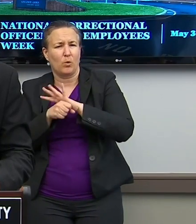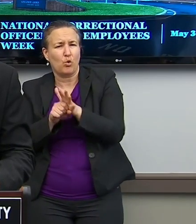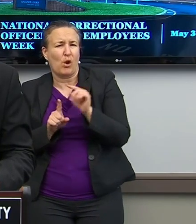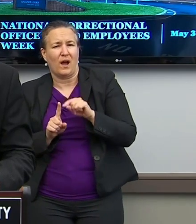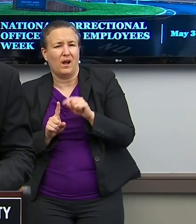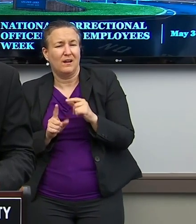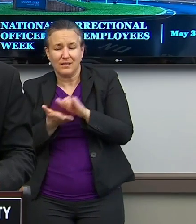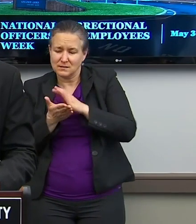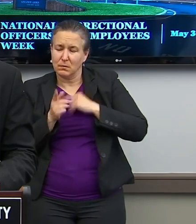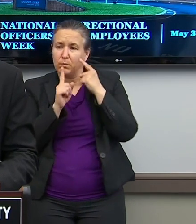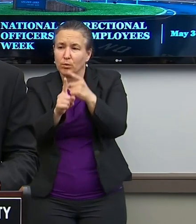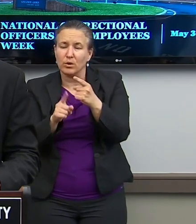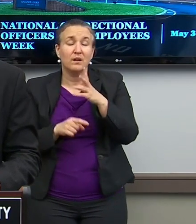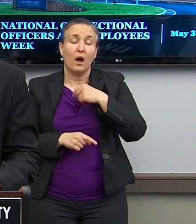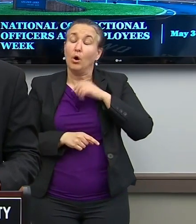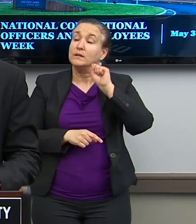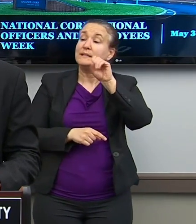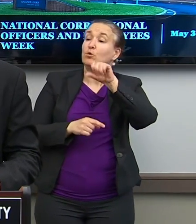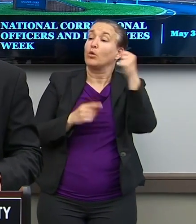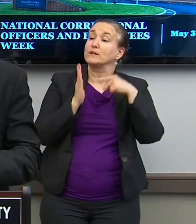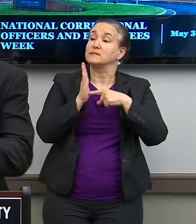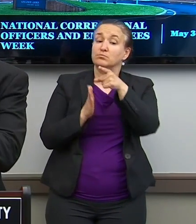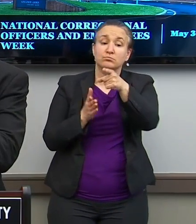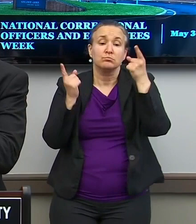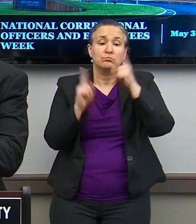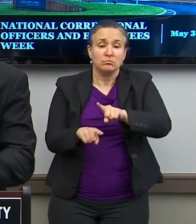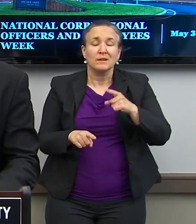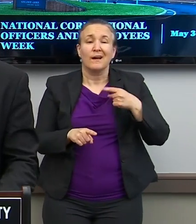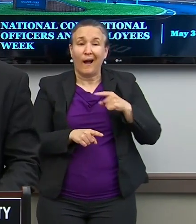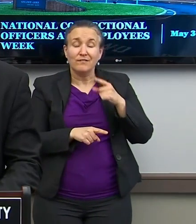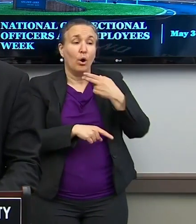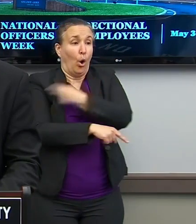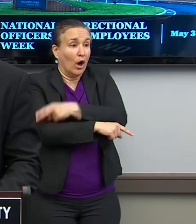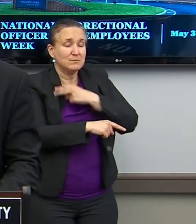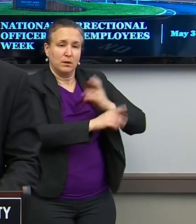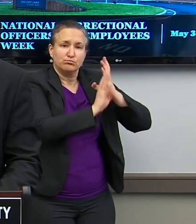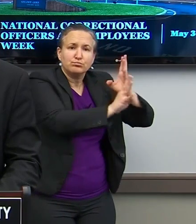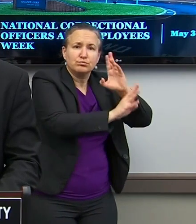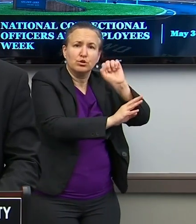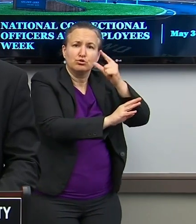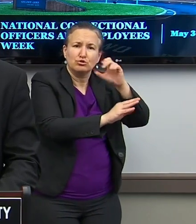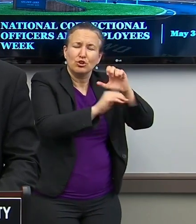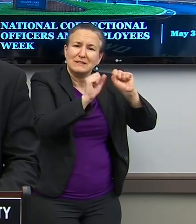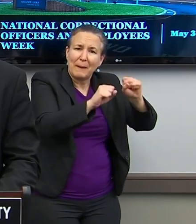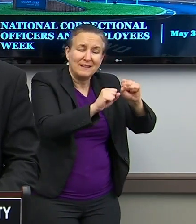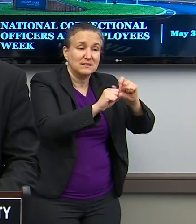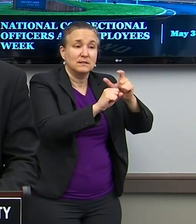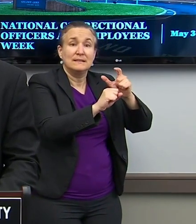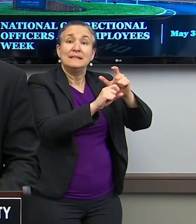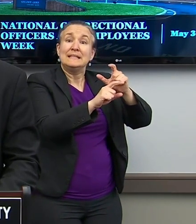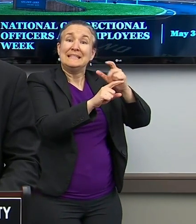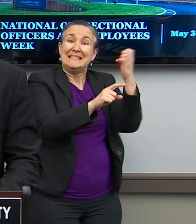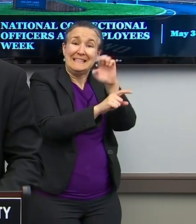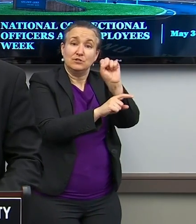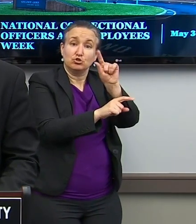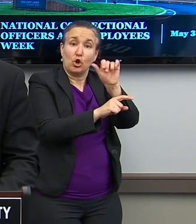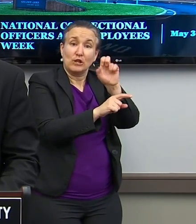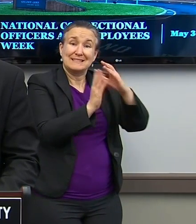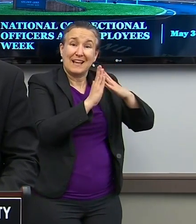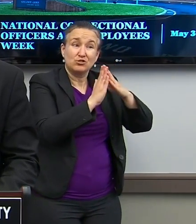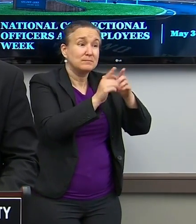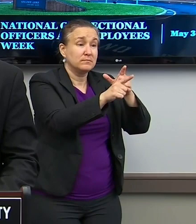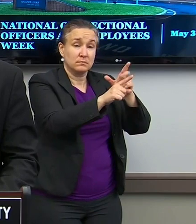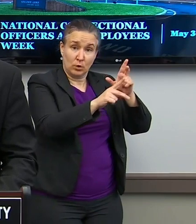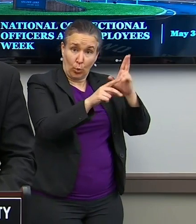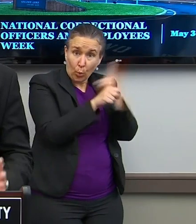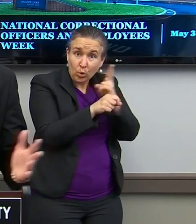That's the point I'm making. And I'll give you another example. We have a surge capacity hospital, suburban hospital in East Norton Township. It's never been